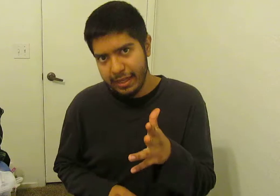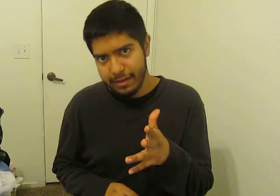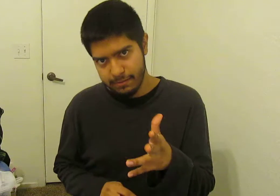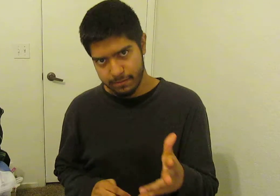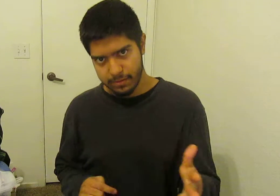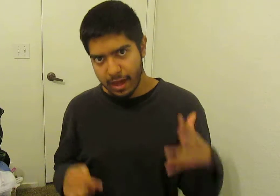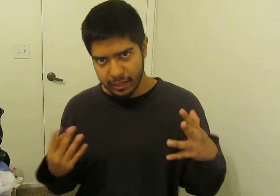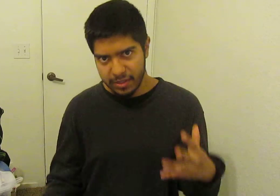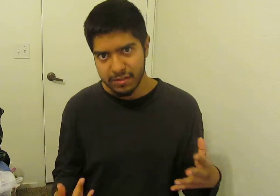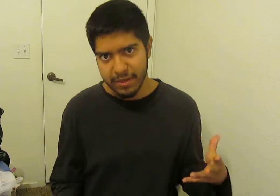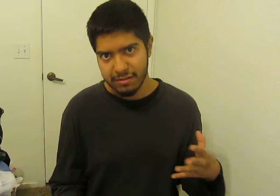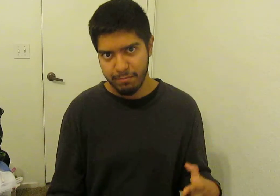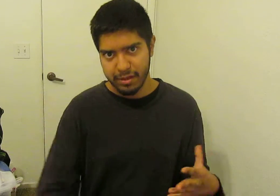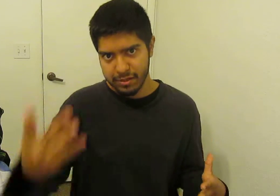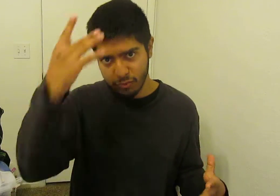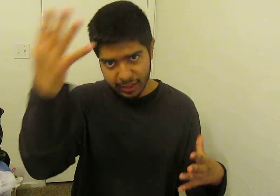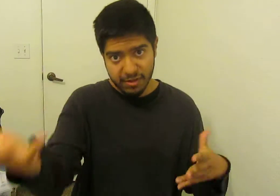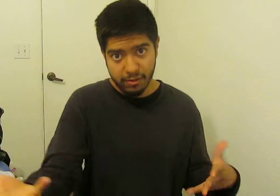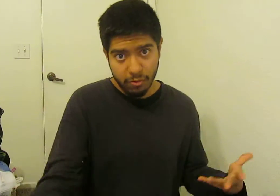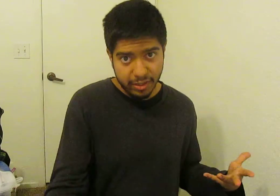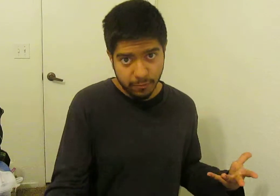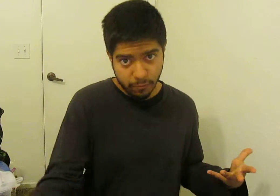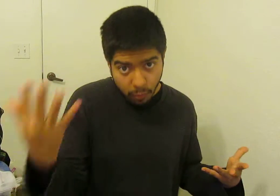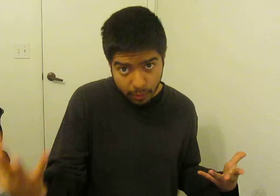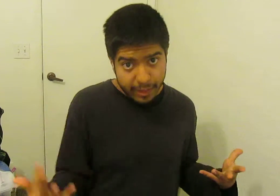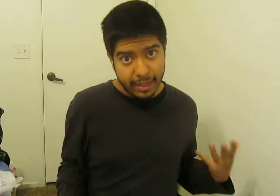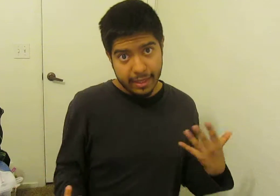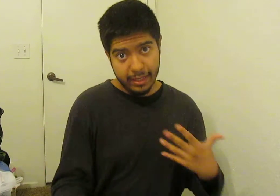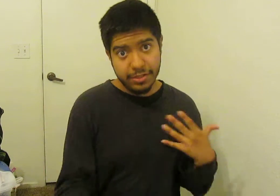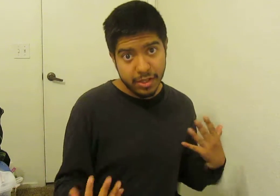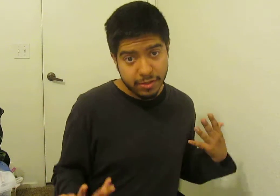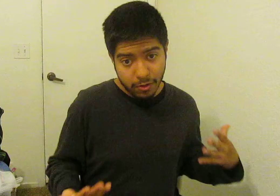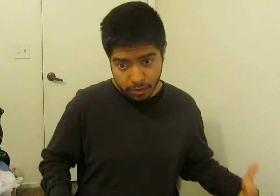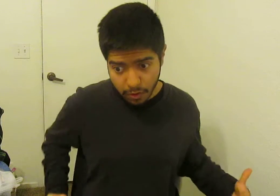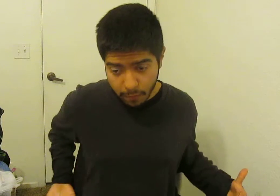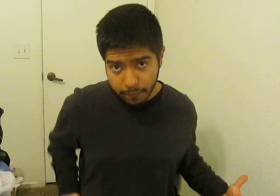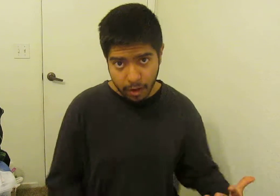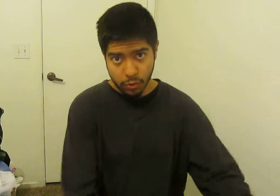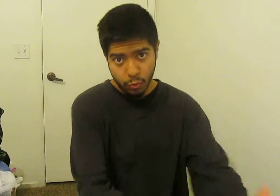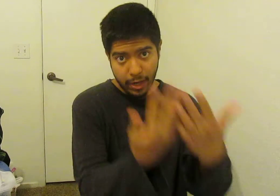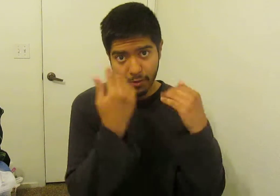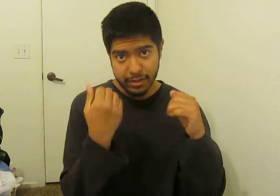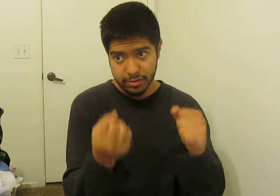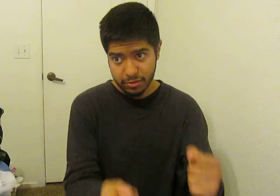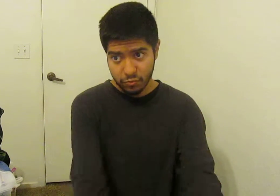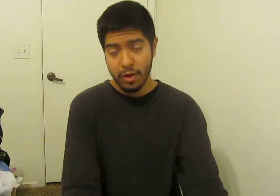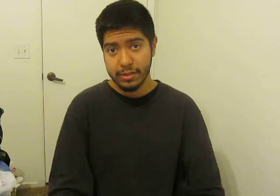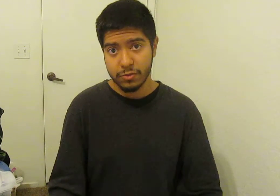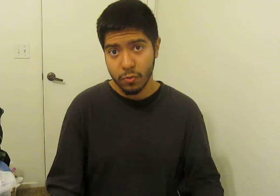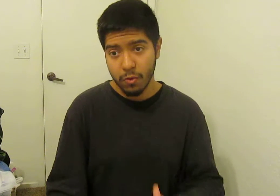Naki to be submissive because when it comes to the Thorstein Ward, they just go follow whoever is the strongest ghoul